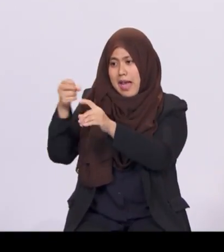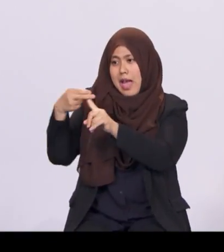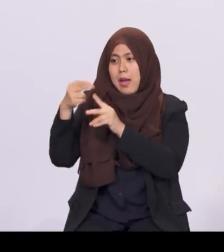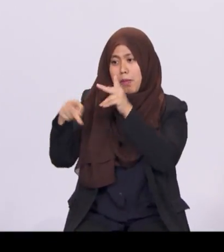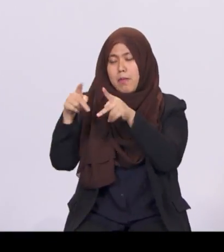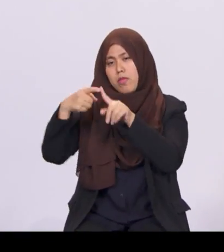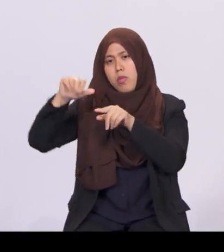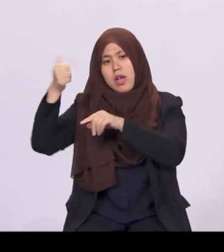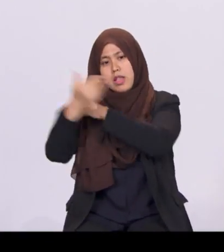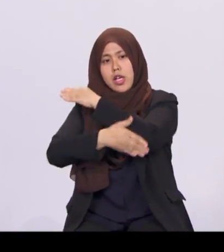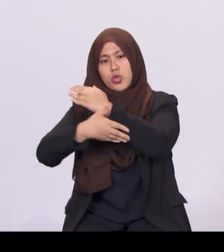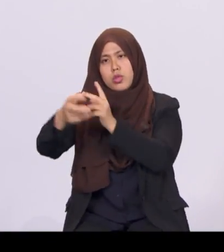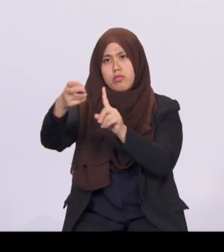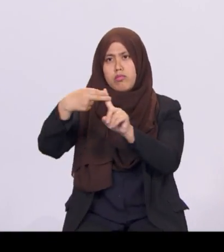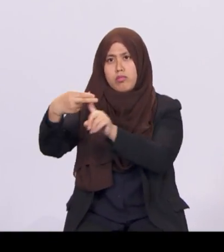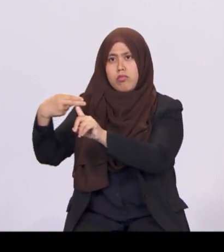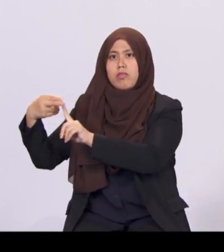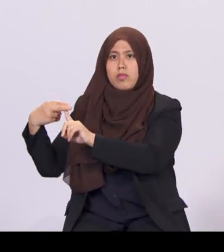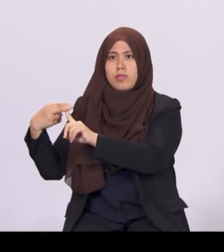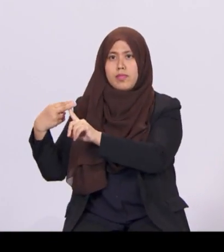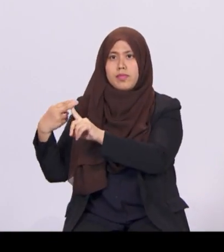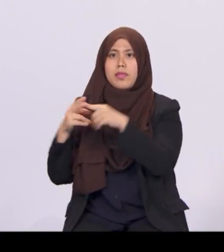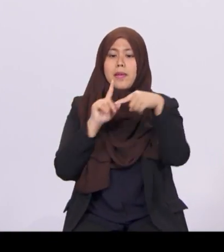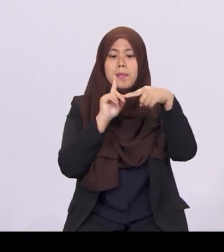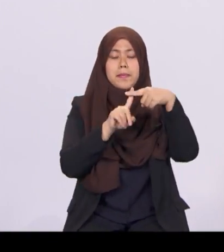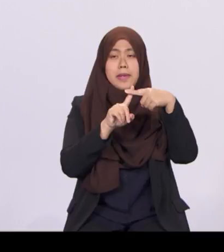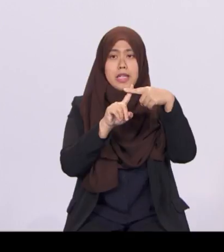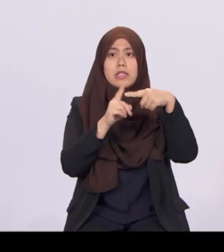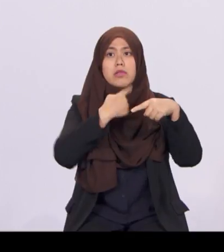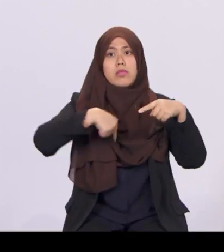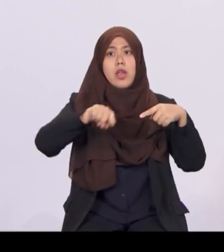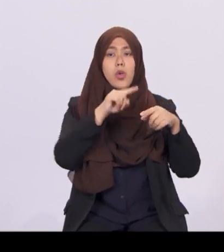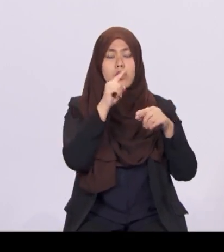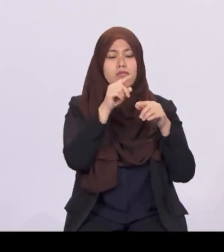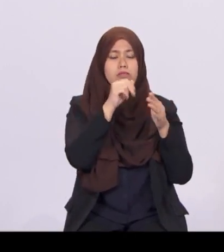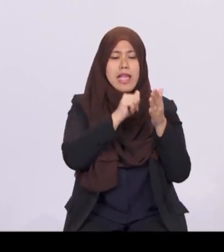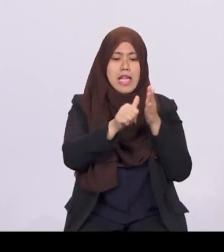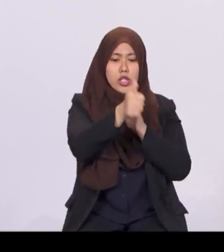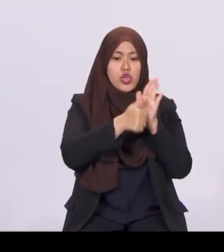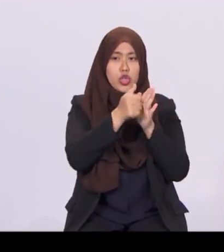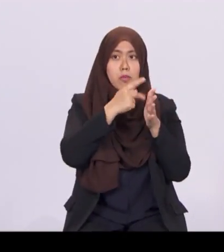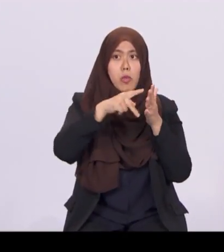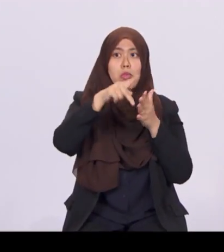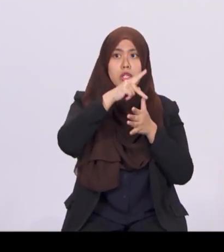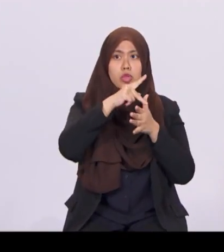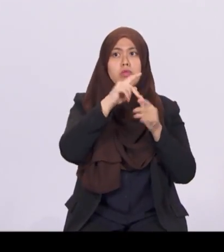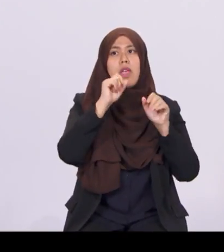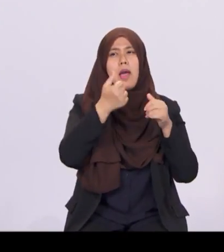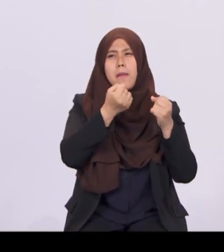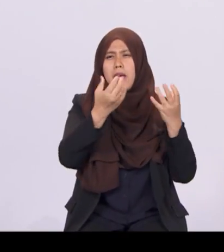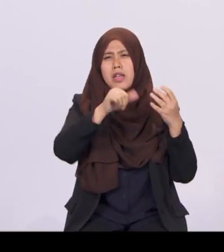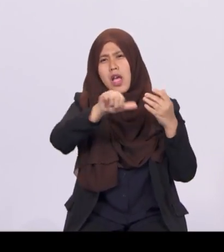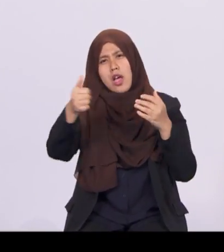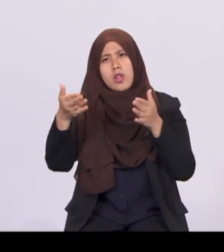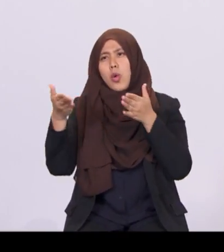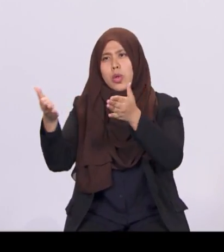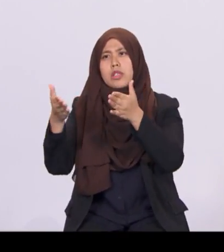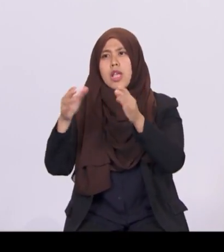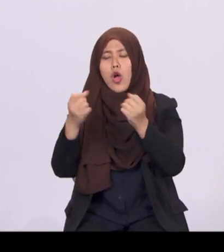In addition to an ageing population, there are other forces that can strain our social fabric. We need to keep a close watch